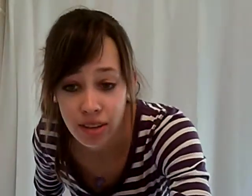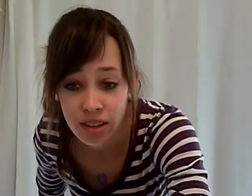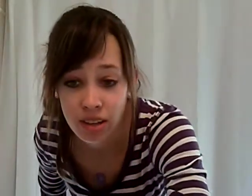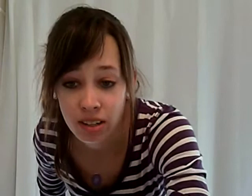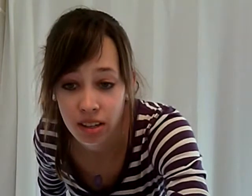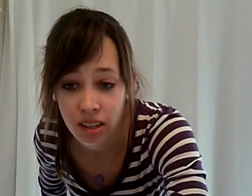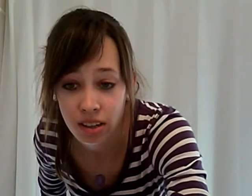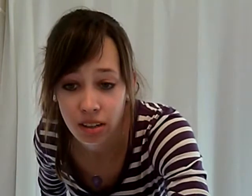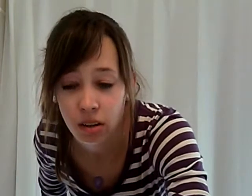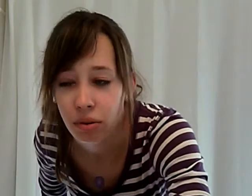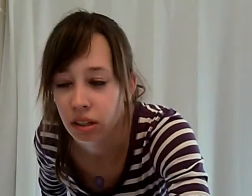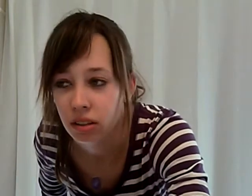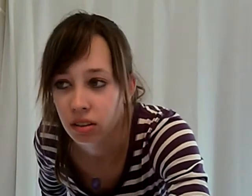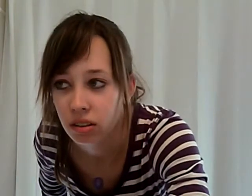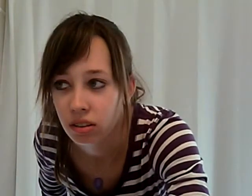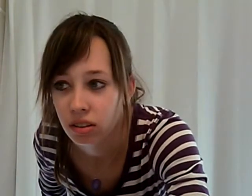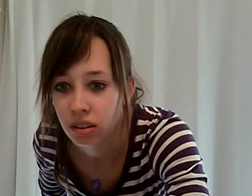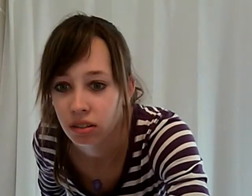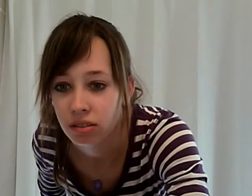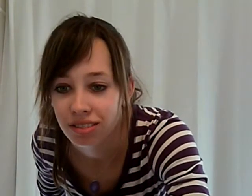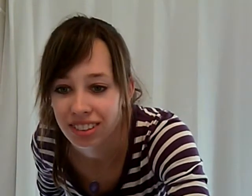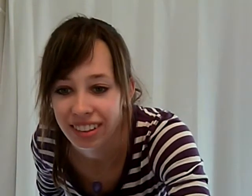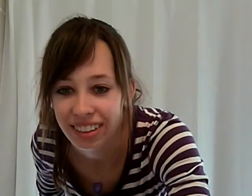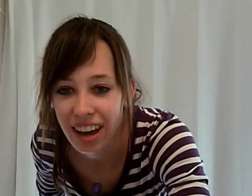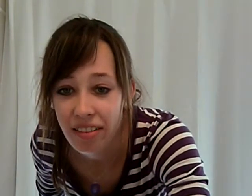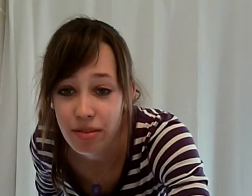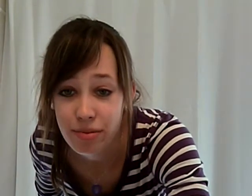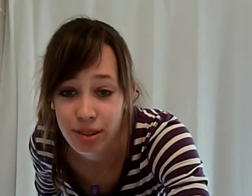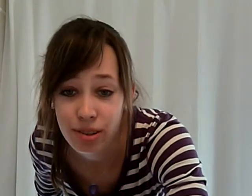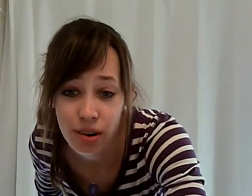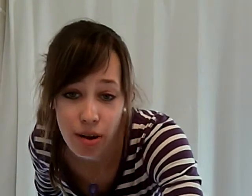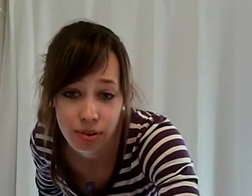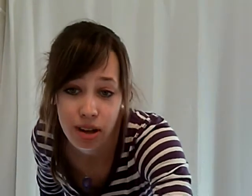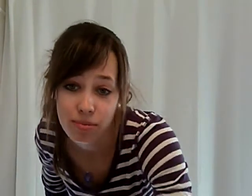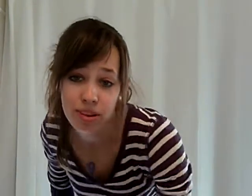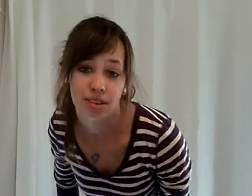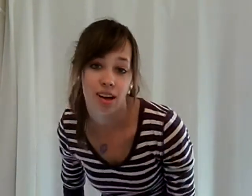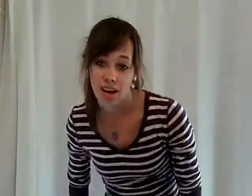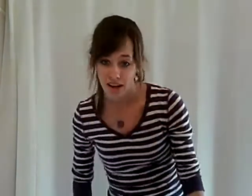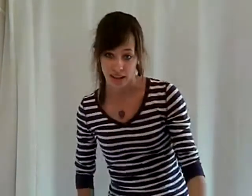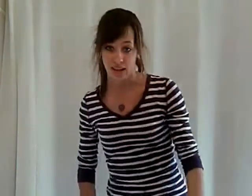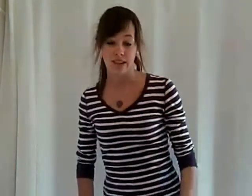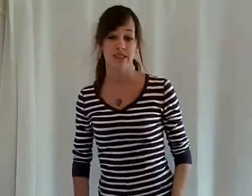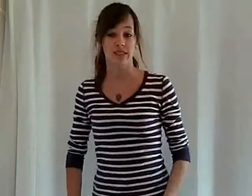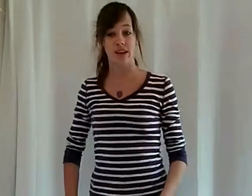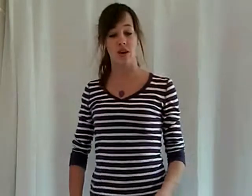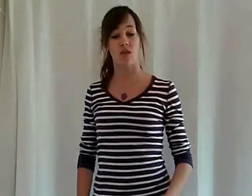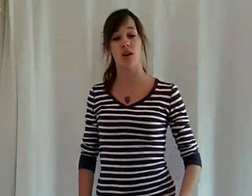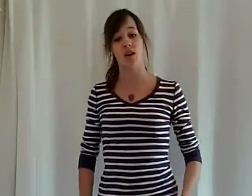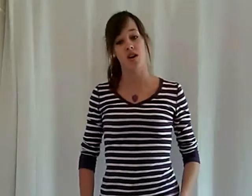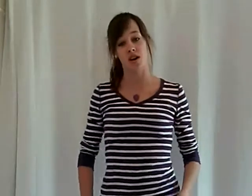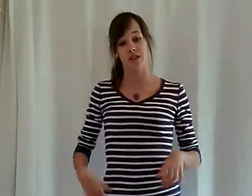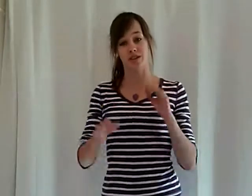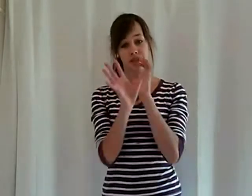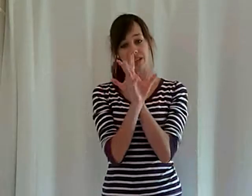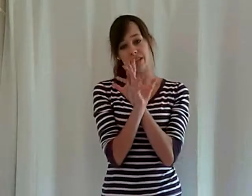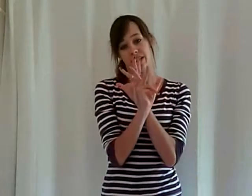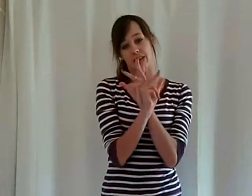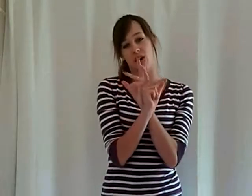to think I'm, oh, wait. No. Sorry. I've never been so wrapped up, honey. So, you can do, like, the, like,